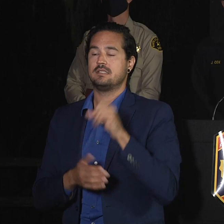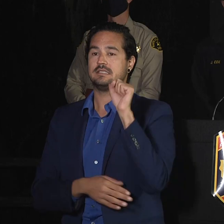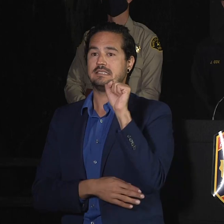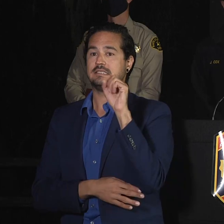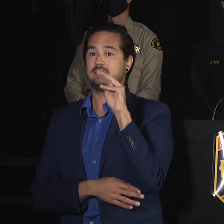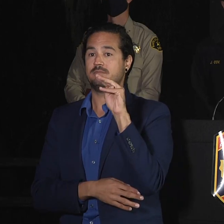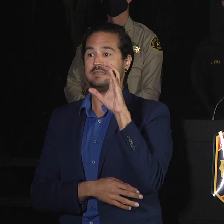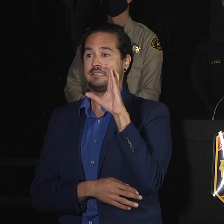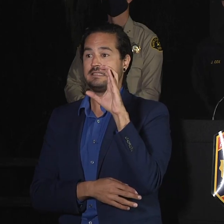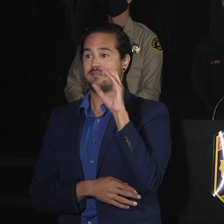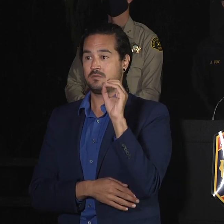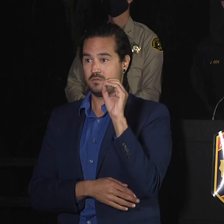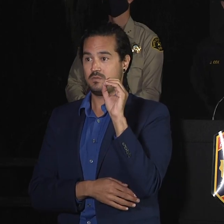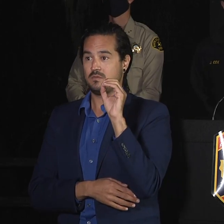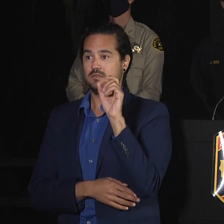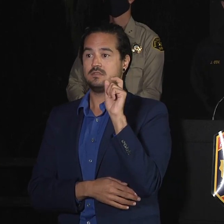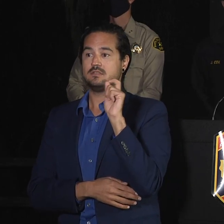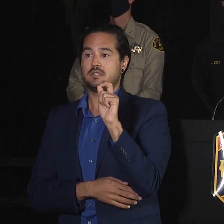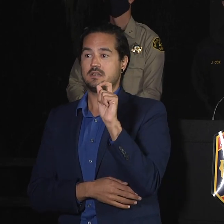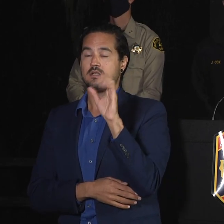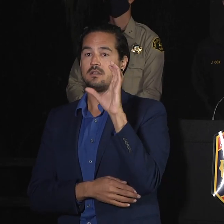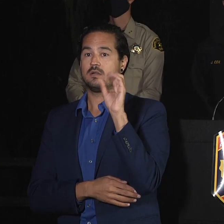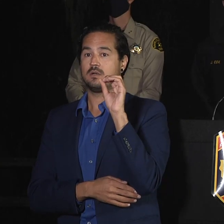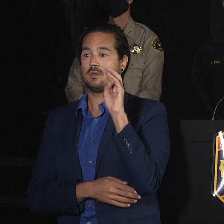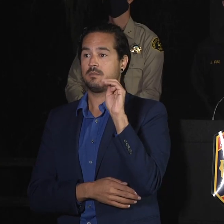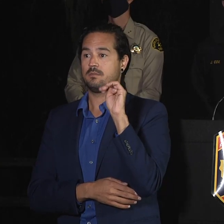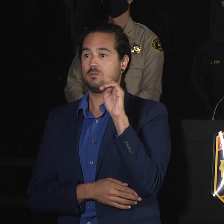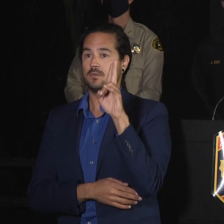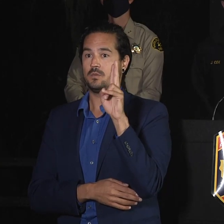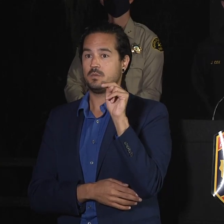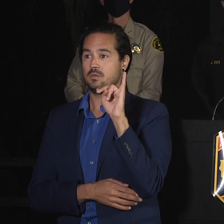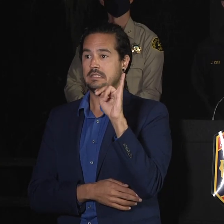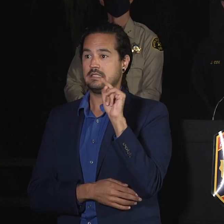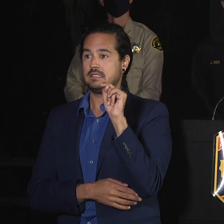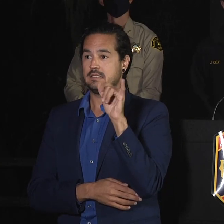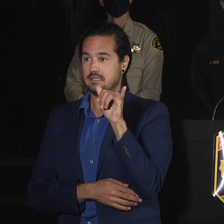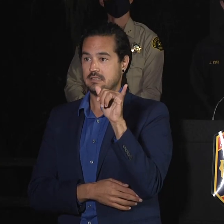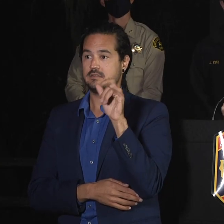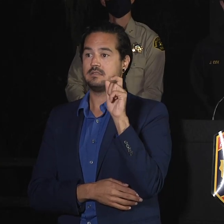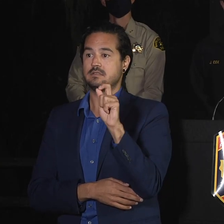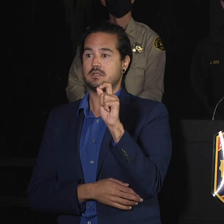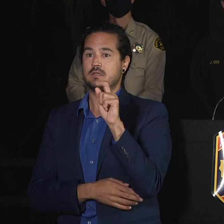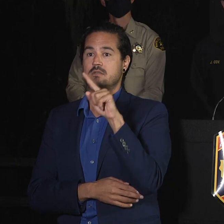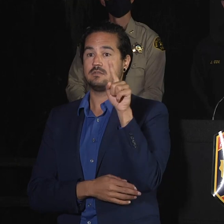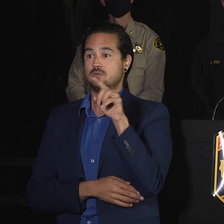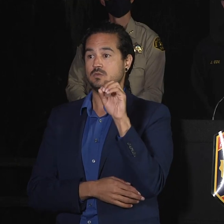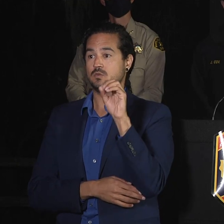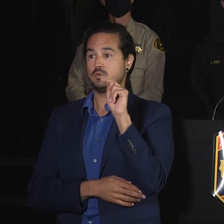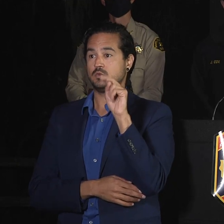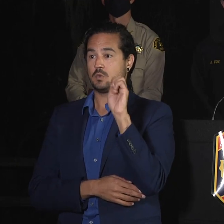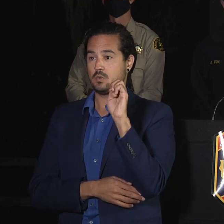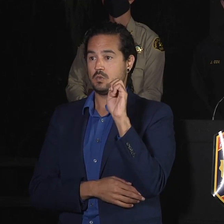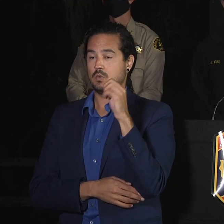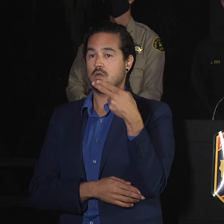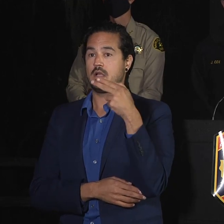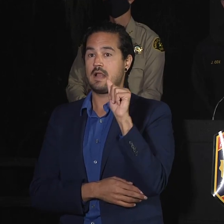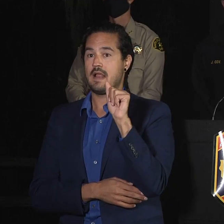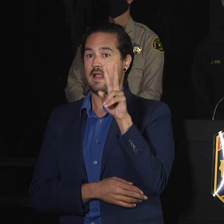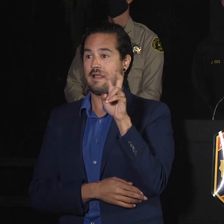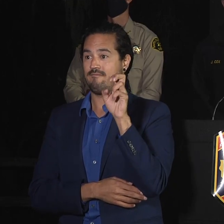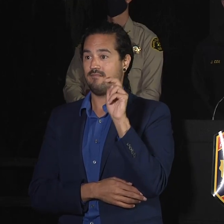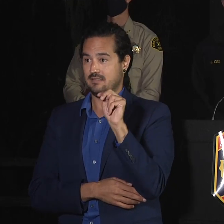.community.zonehaven. And that will take you to the interactive map that will allow you to see what zones are being